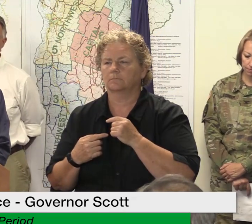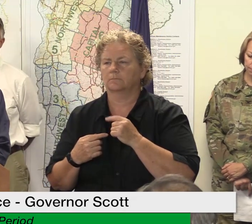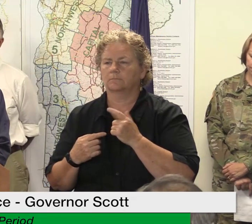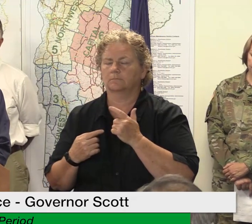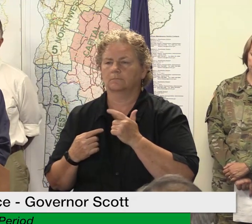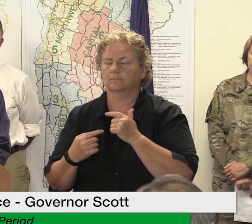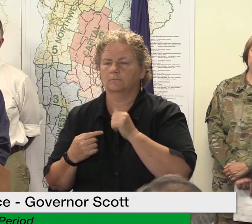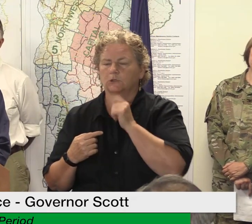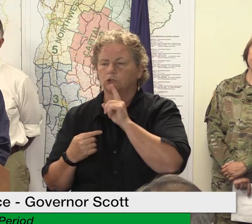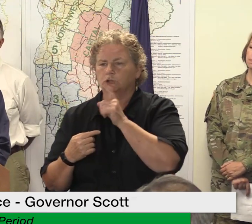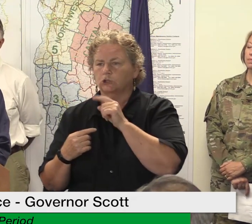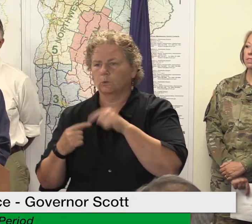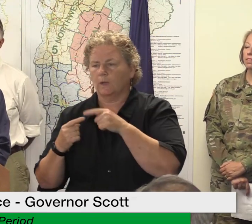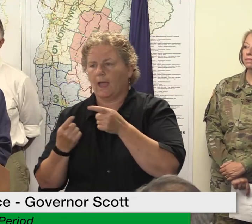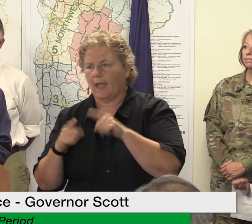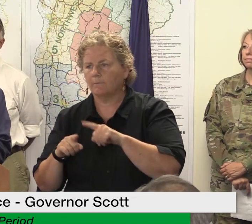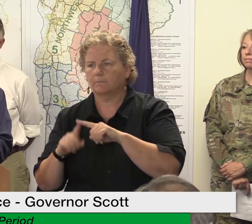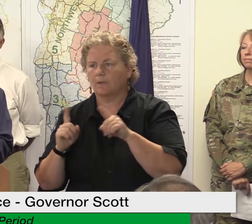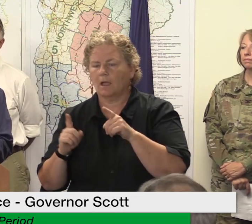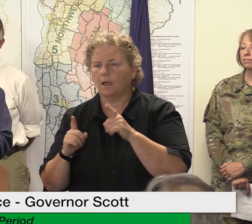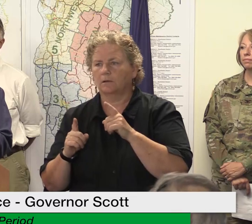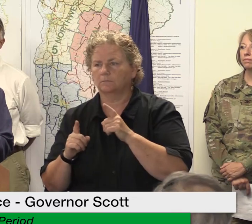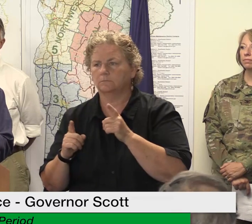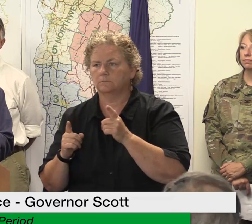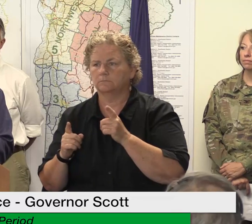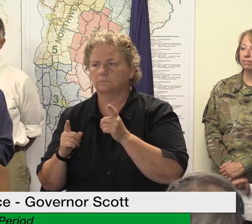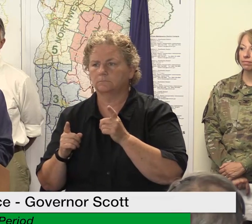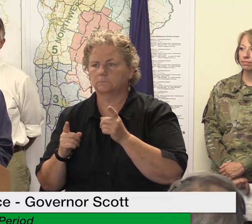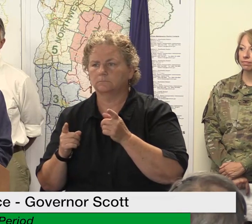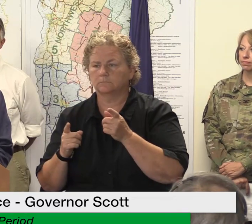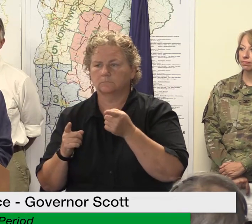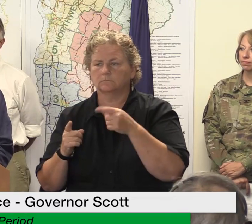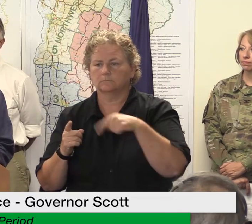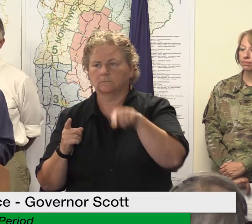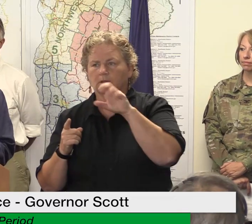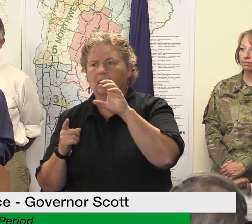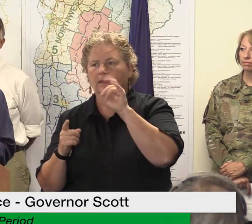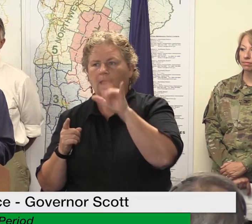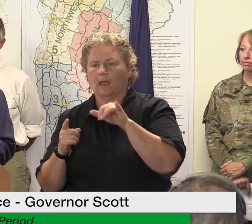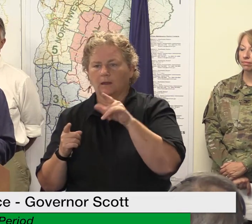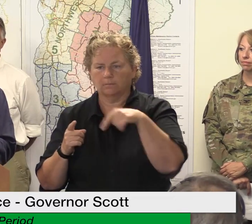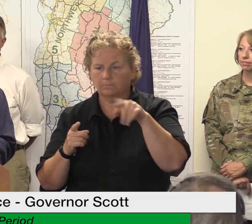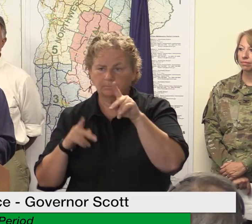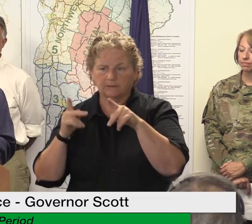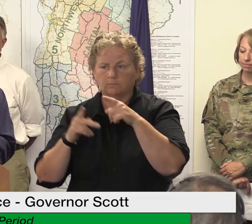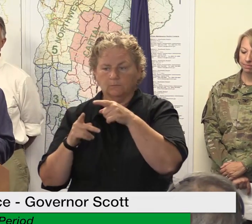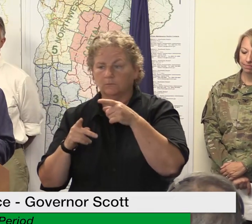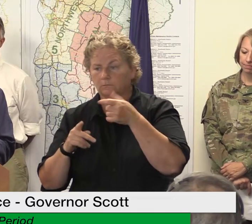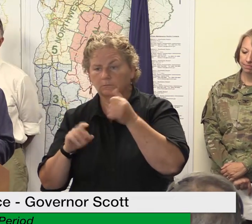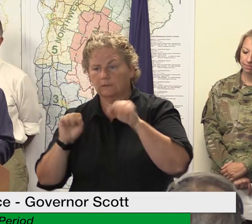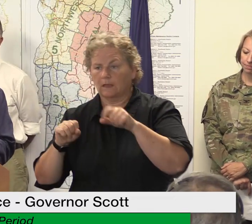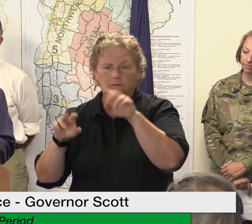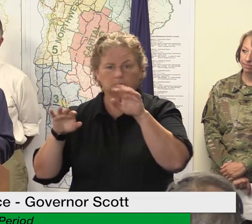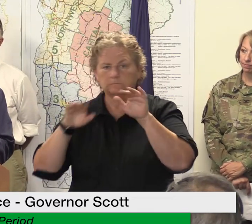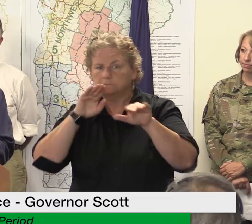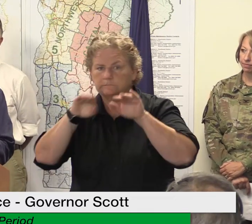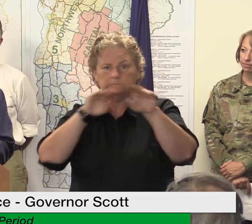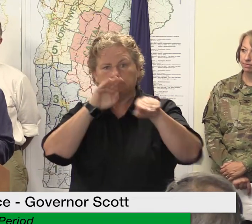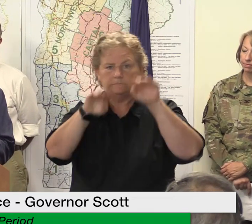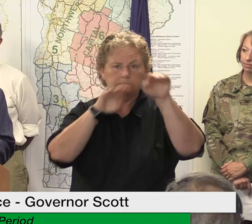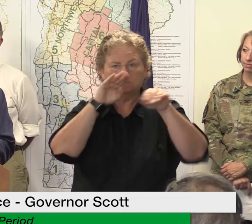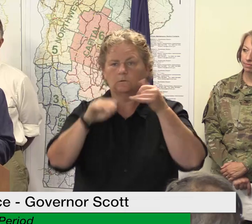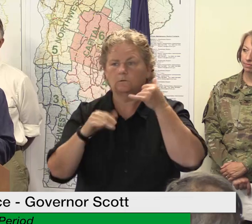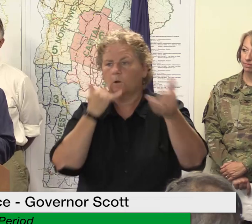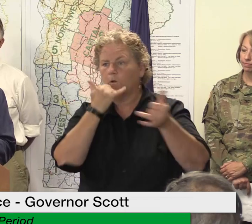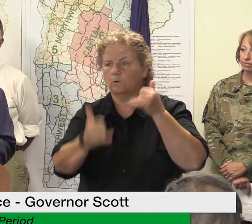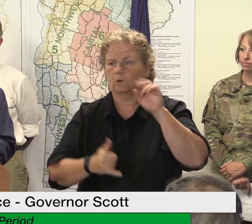at to assess the damages and and we ask the public and thank you for for putting this out we ask the public hey if you know a neighbor has had damages